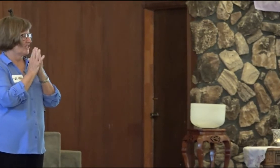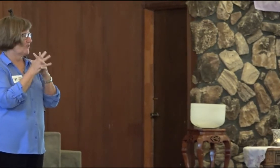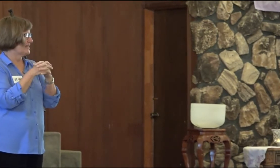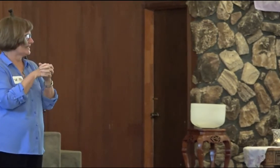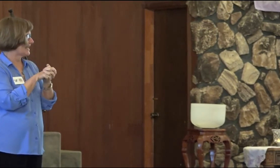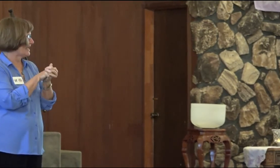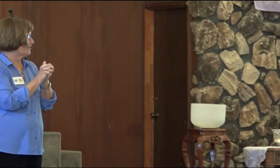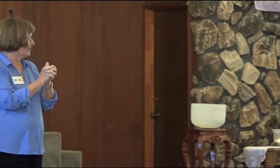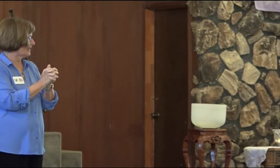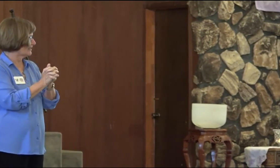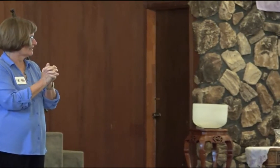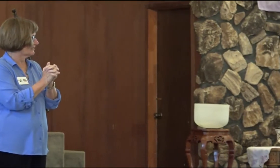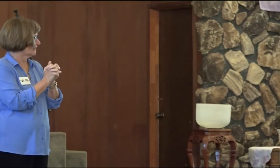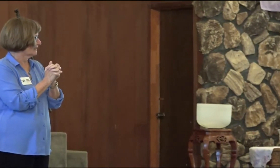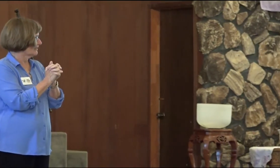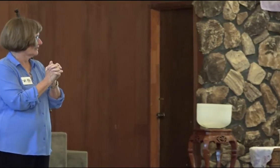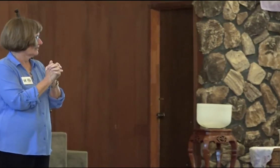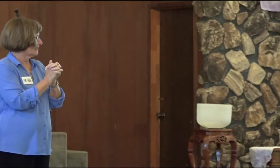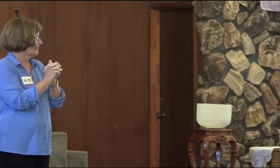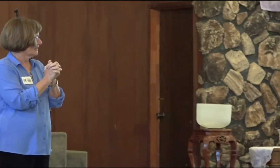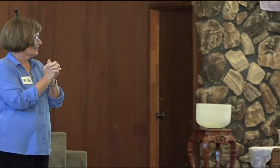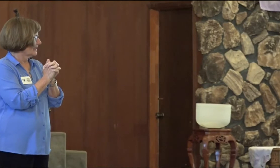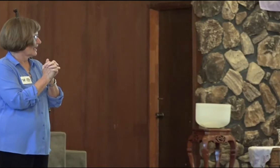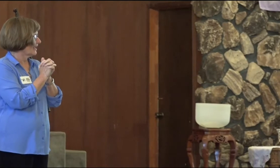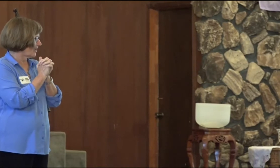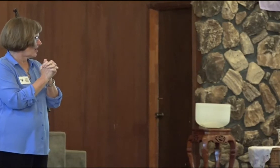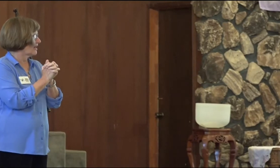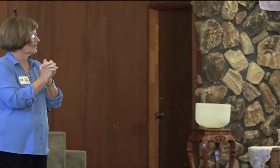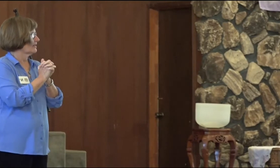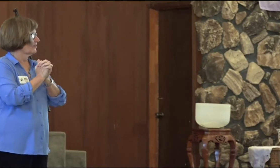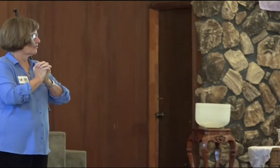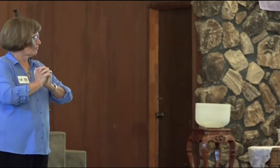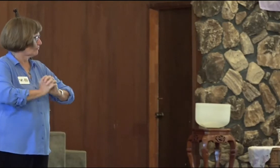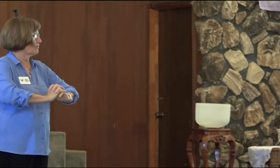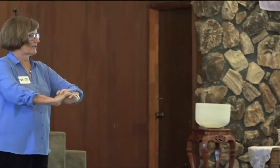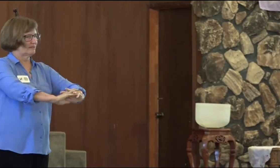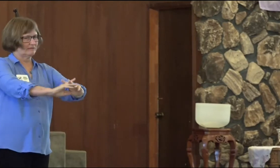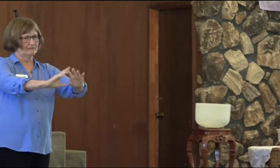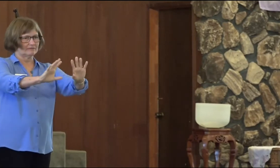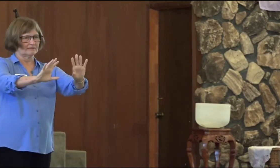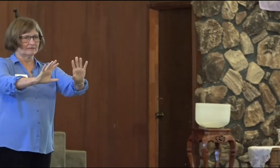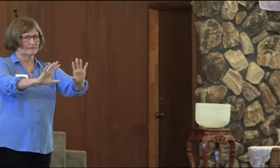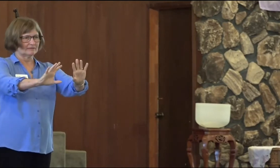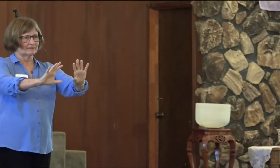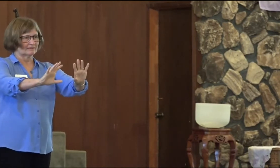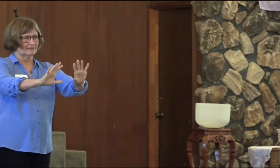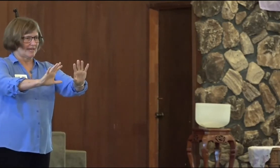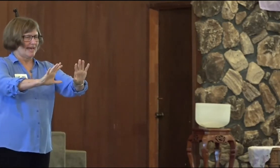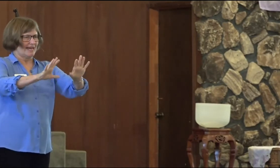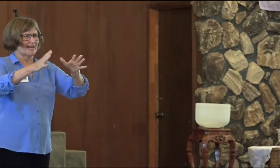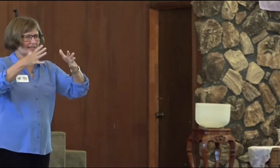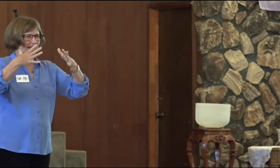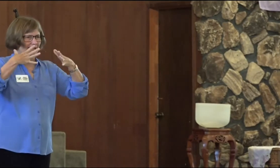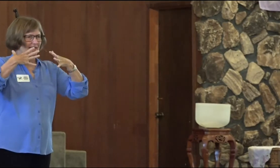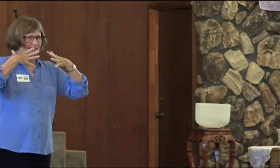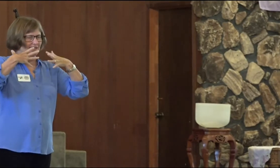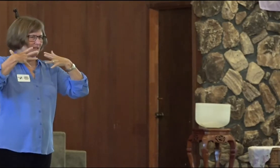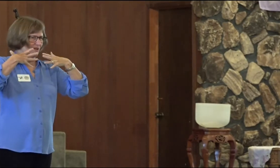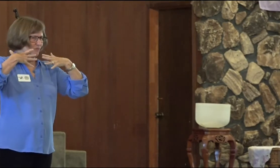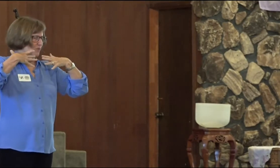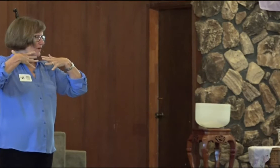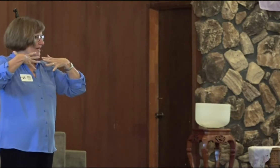So I stayed with it. And I got through it. And